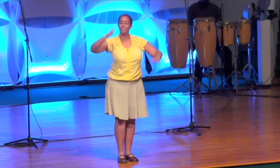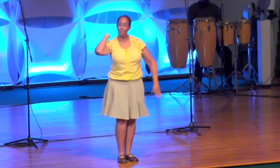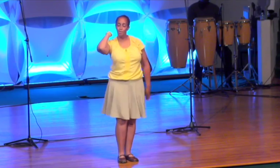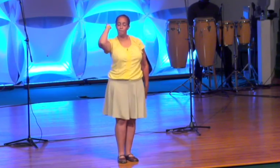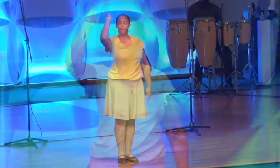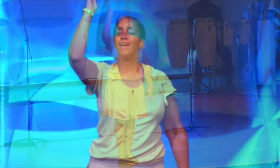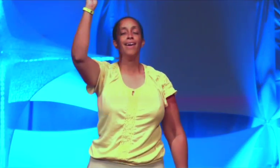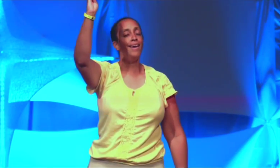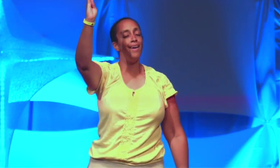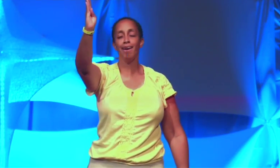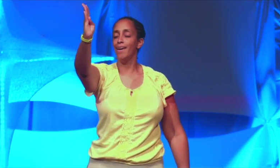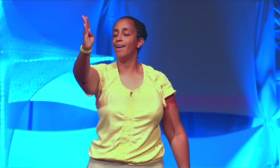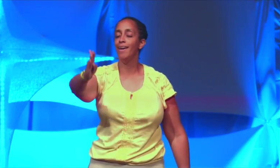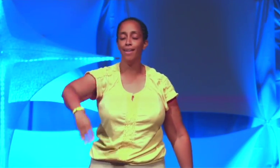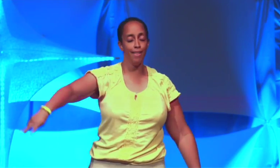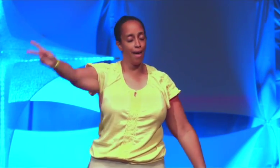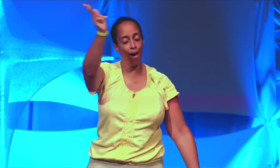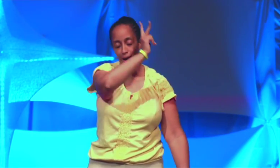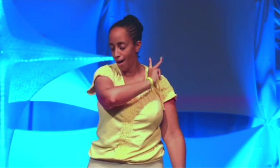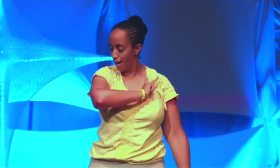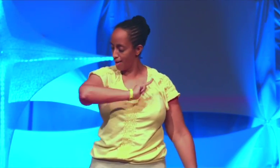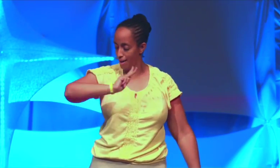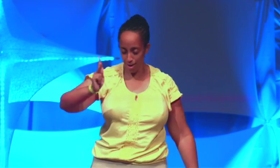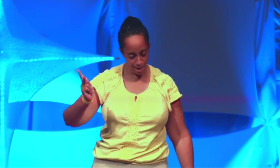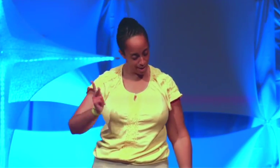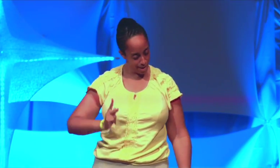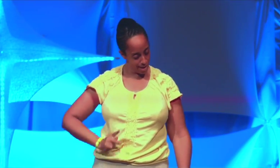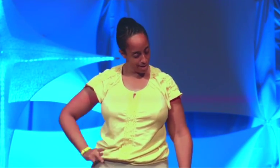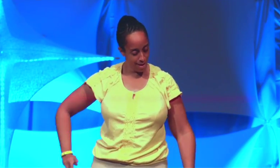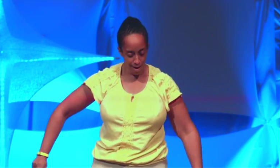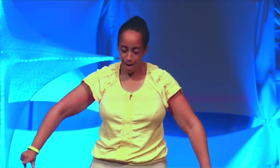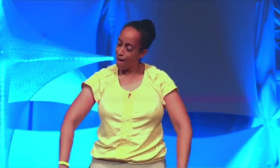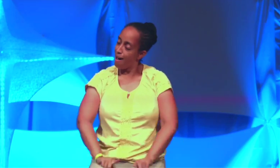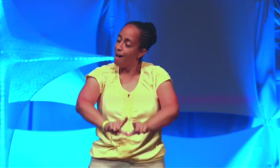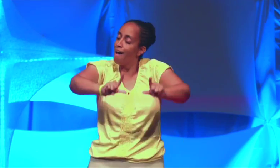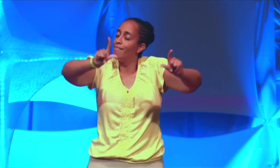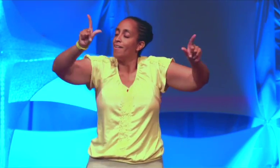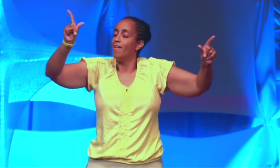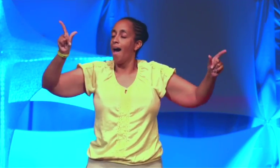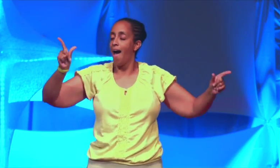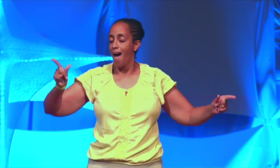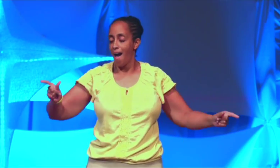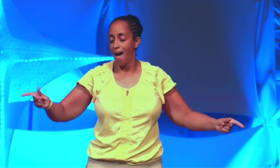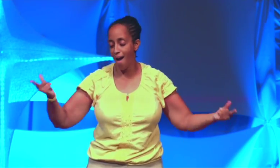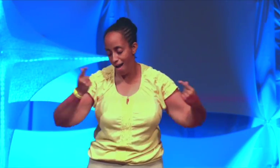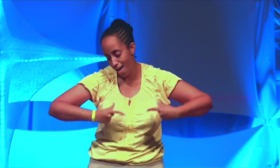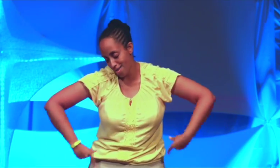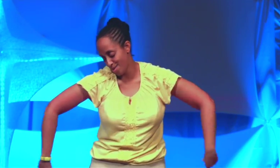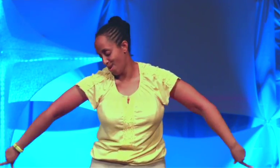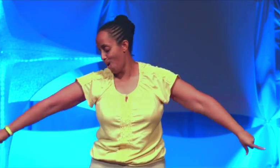to be a king of my soul